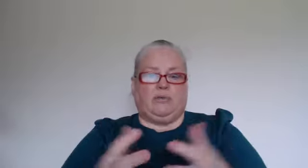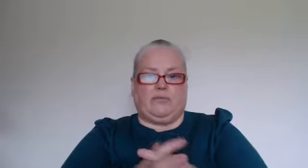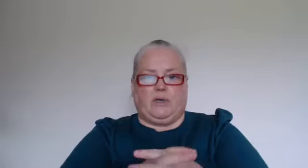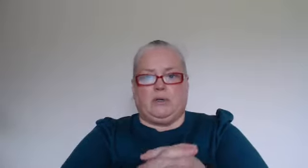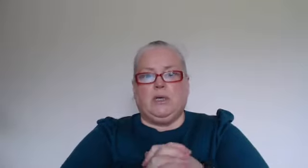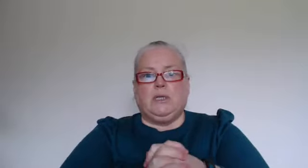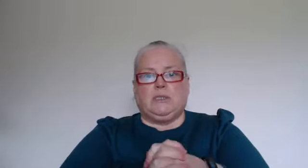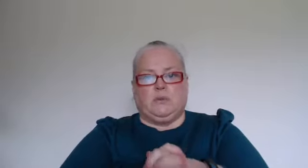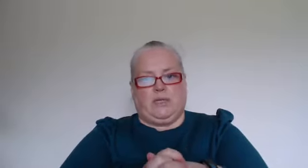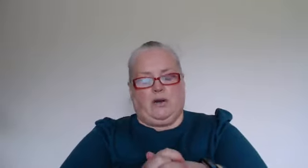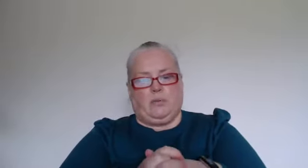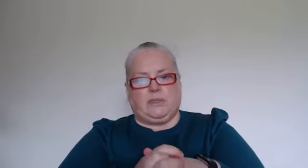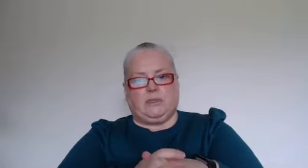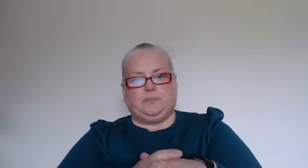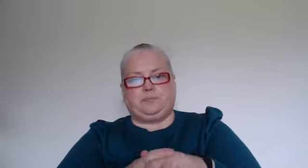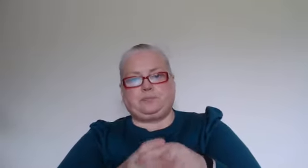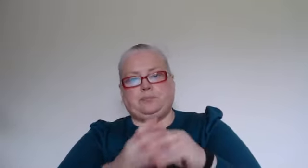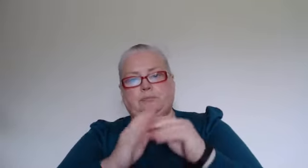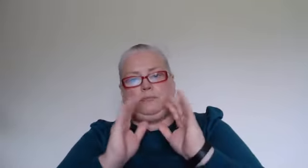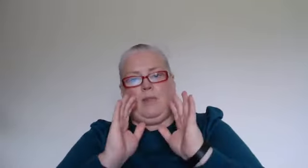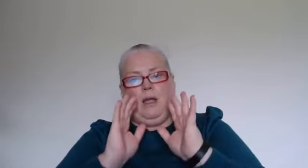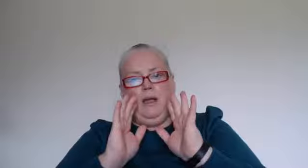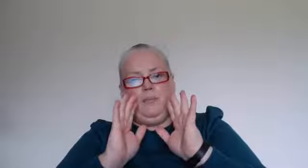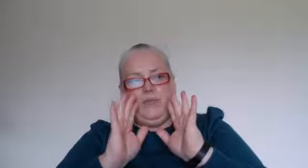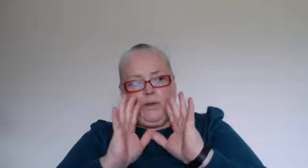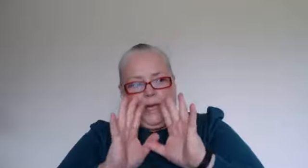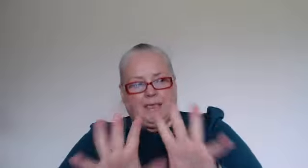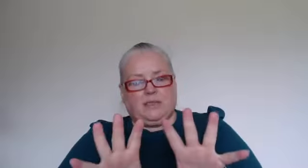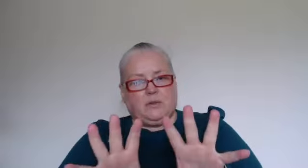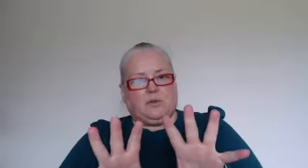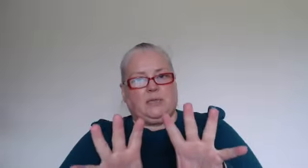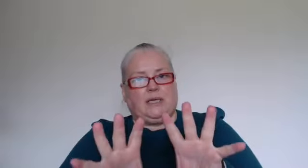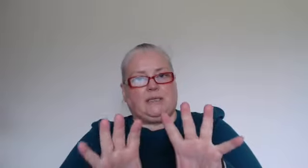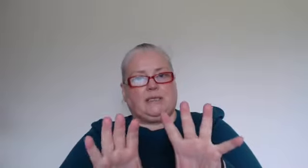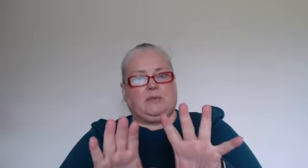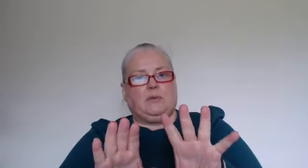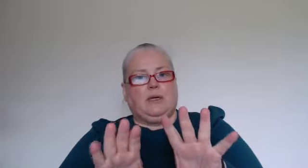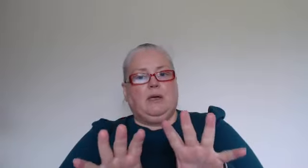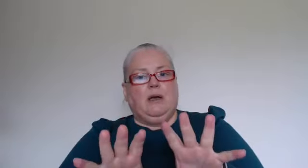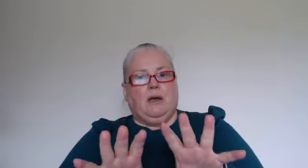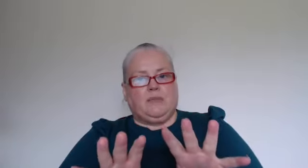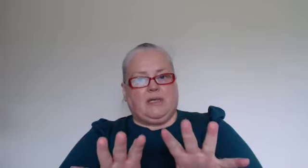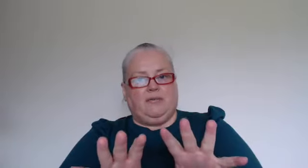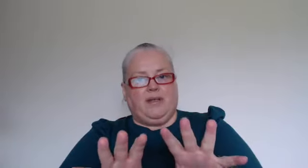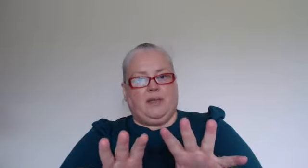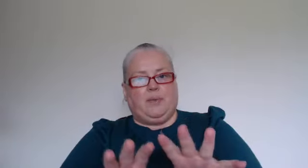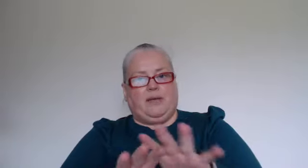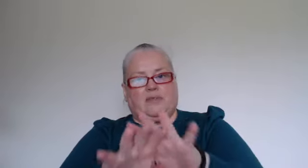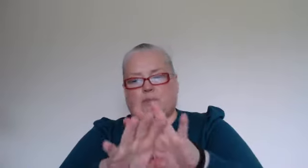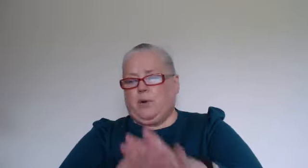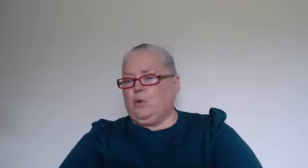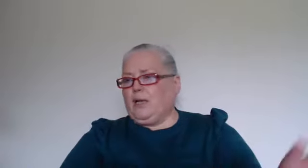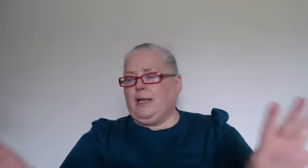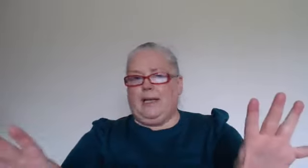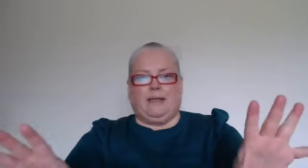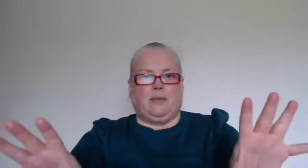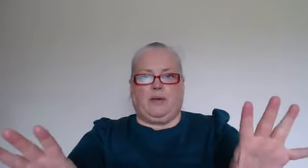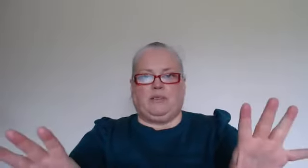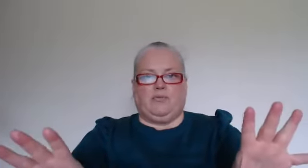-refer to a therapist um you can do some things to um self-help and i've spoken at length about different